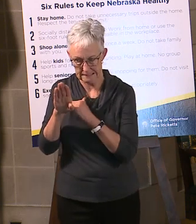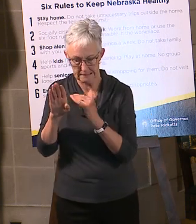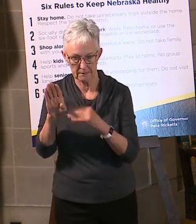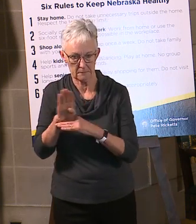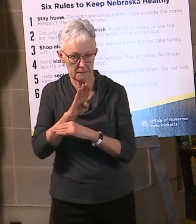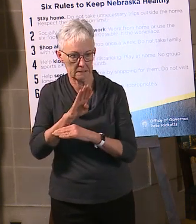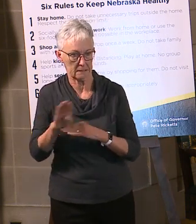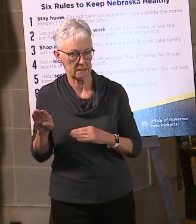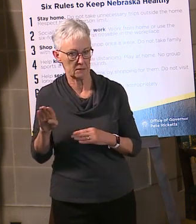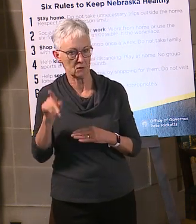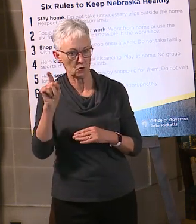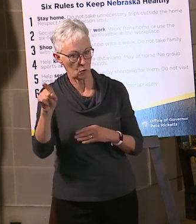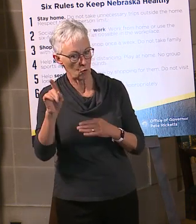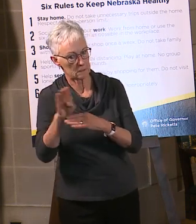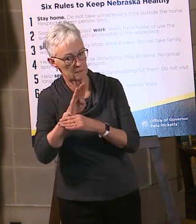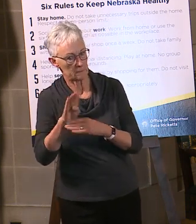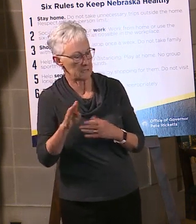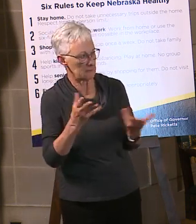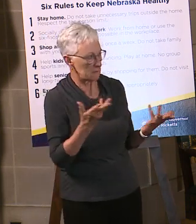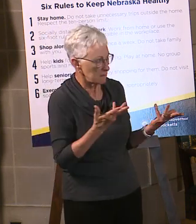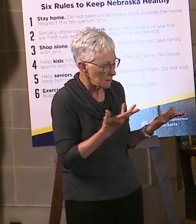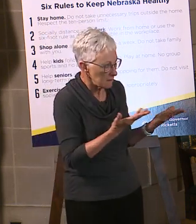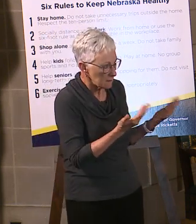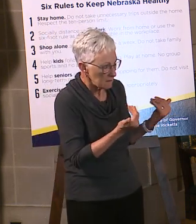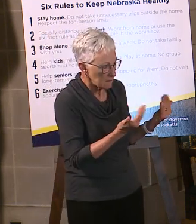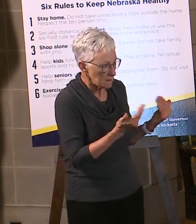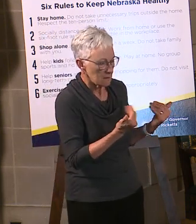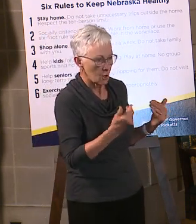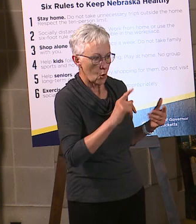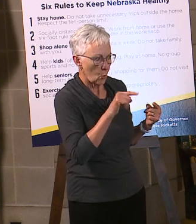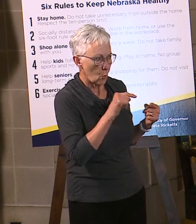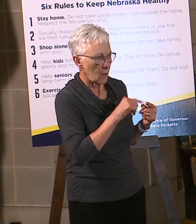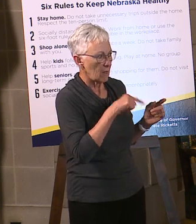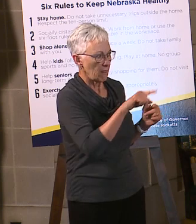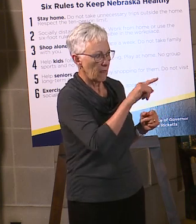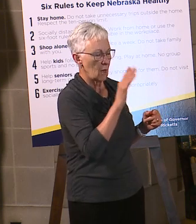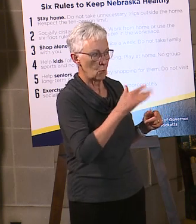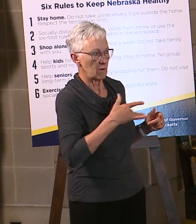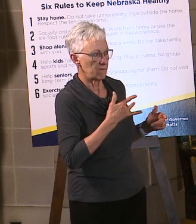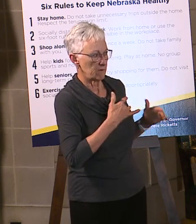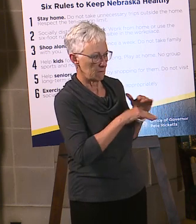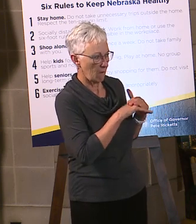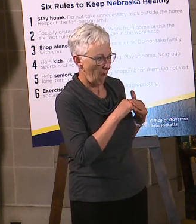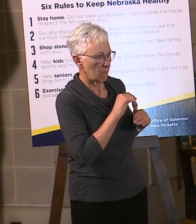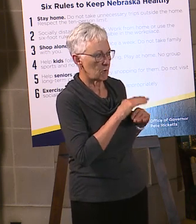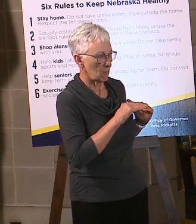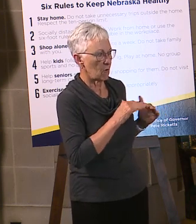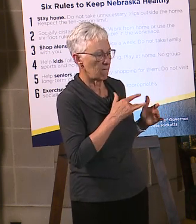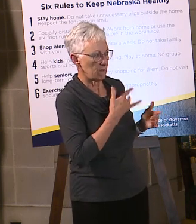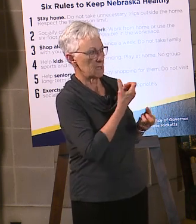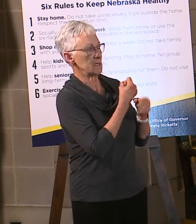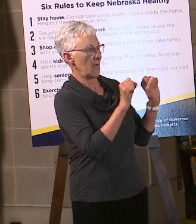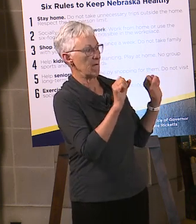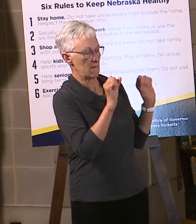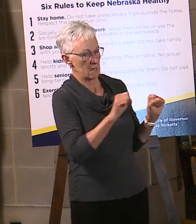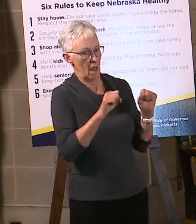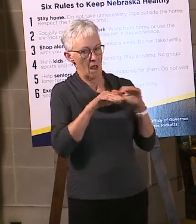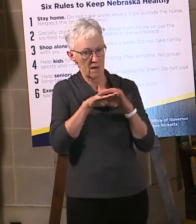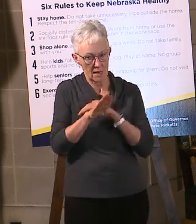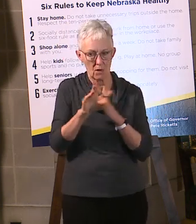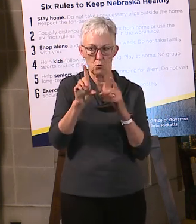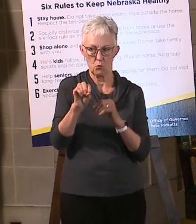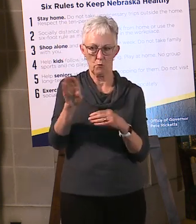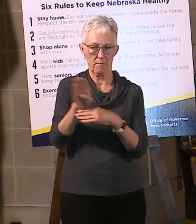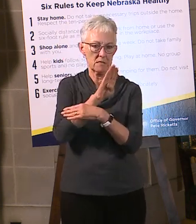be comfortable coming back into my establishment and doing business with me. And you can imagine, in that period of time,